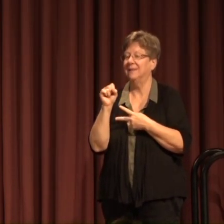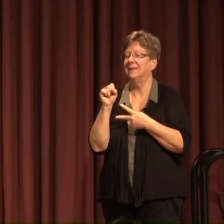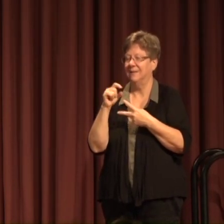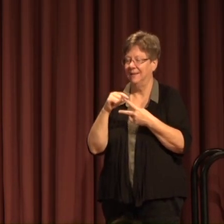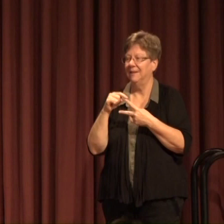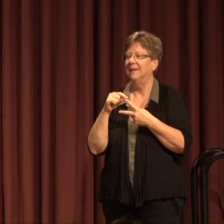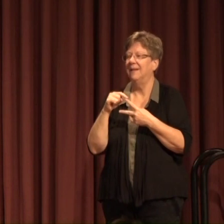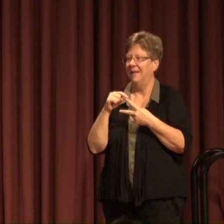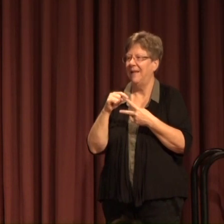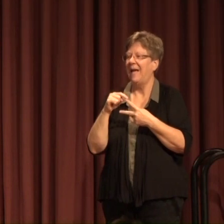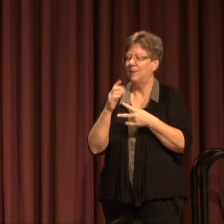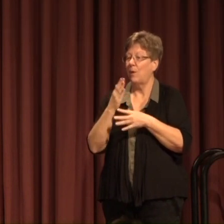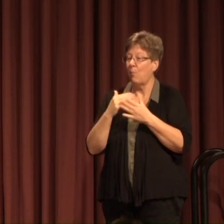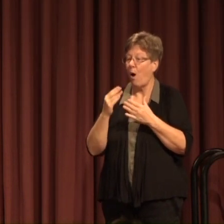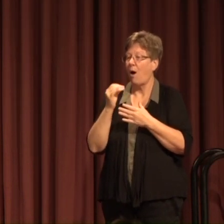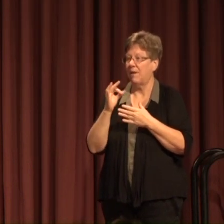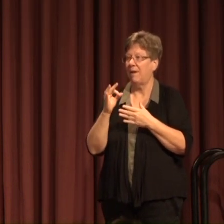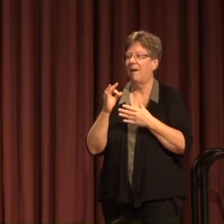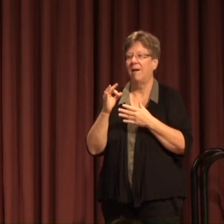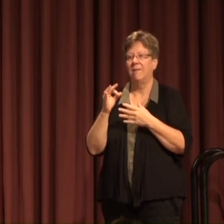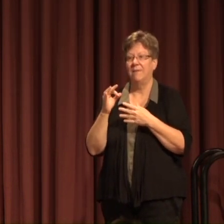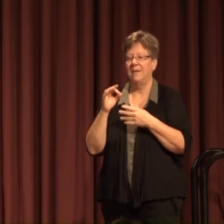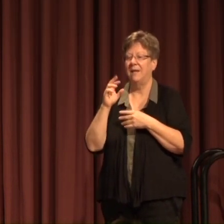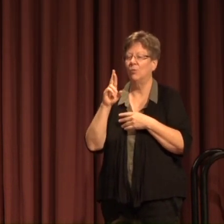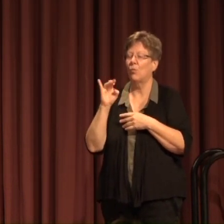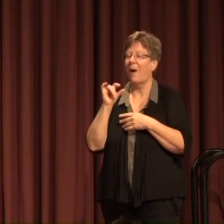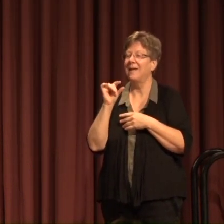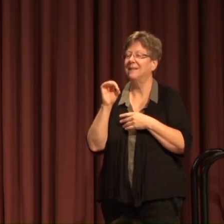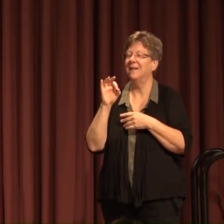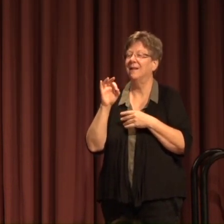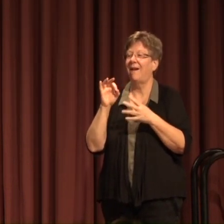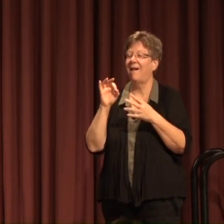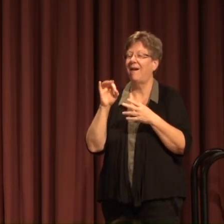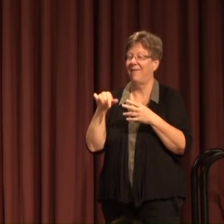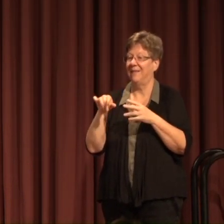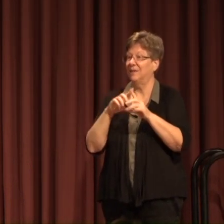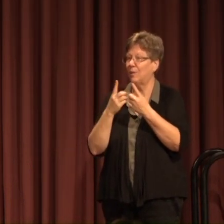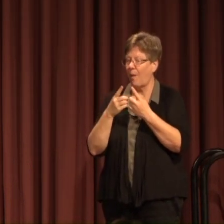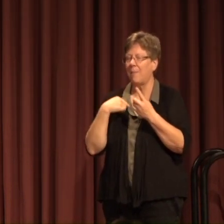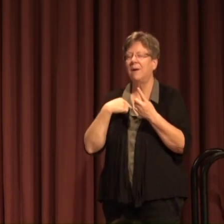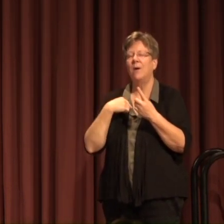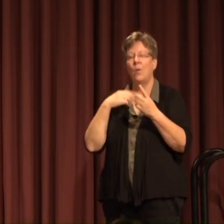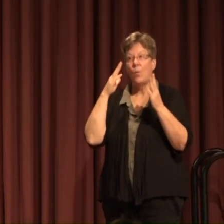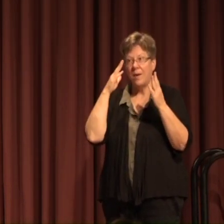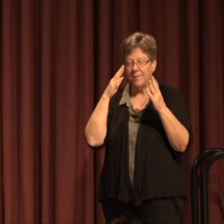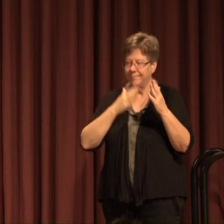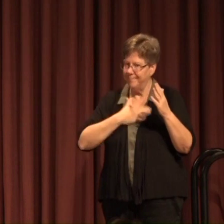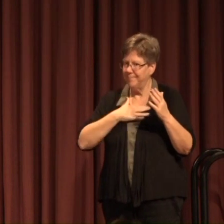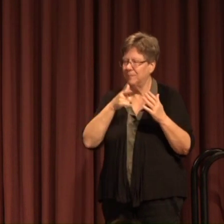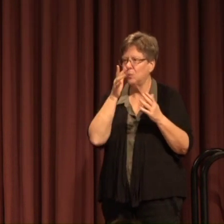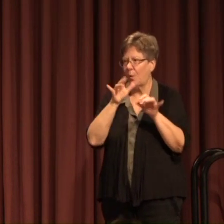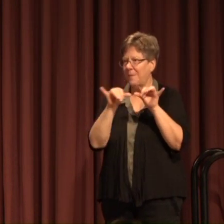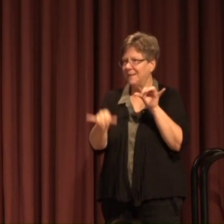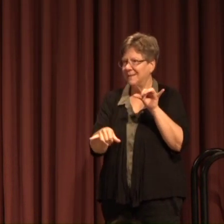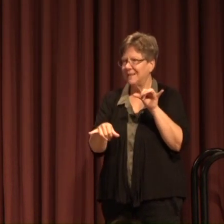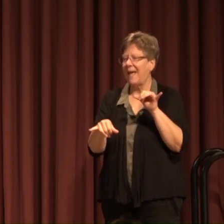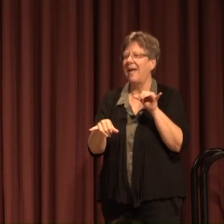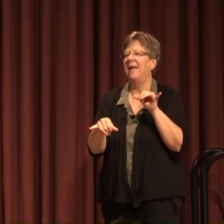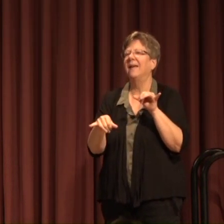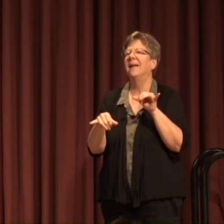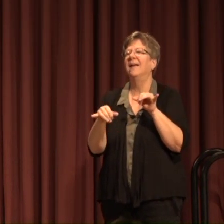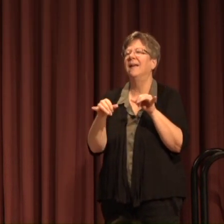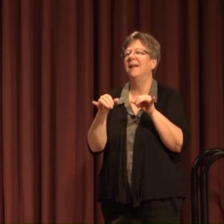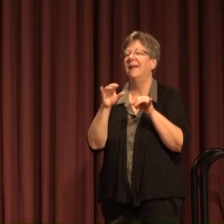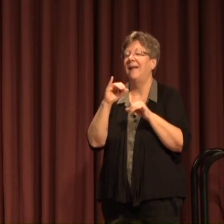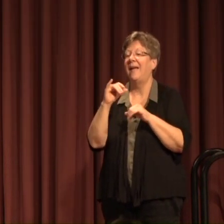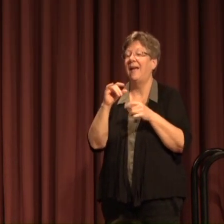disorders has been part of the rising of the phoenix of the department and we are glad she will be staying in addition